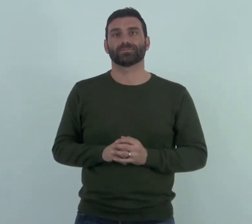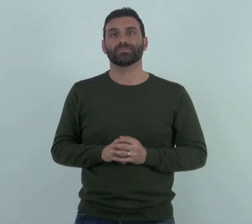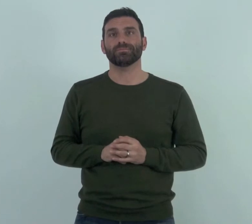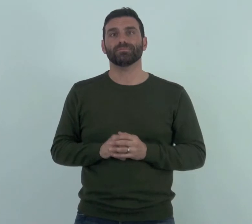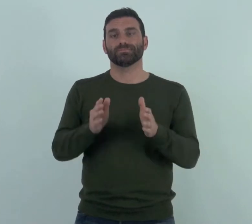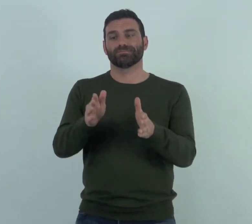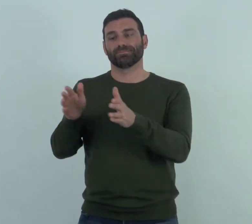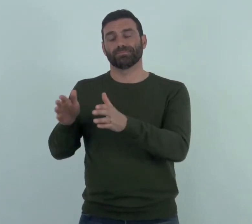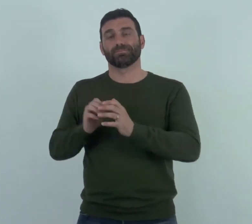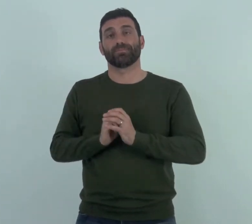had to start again.